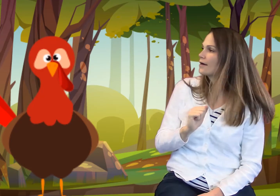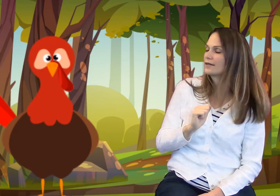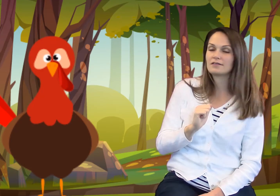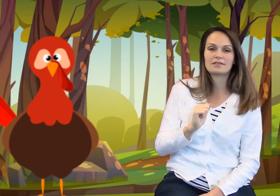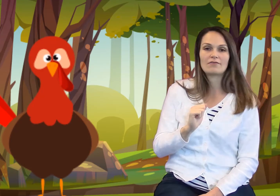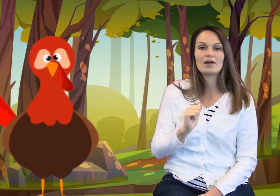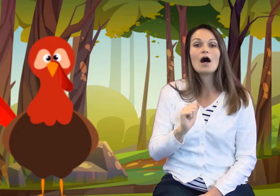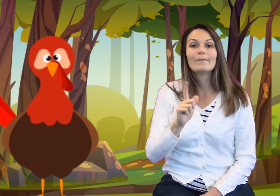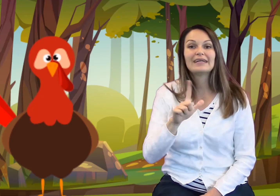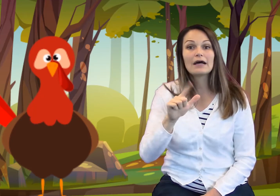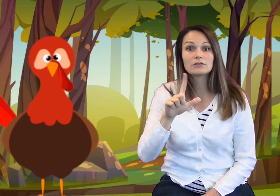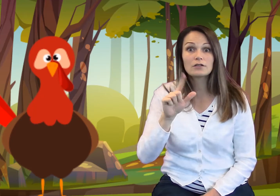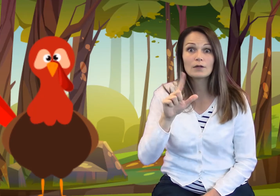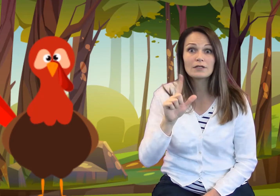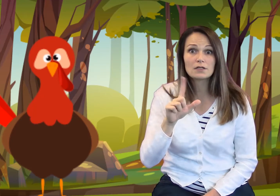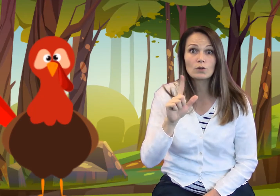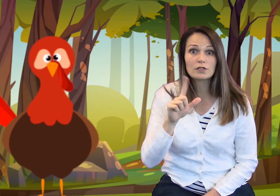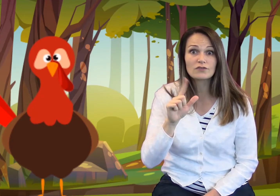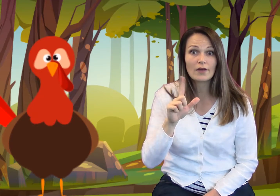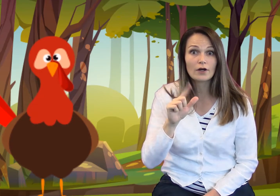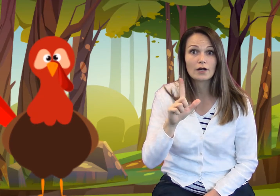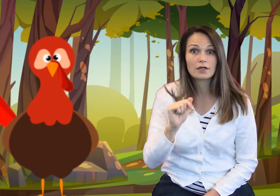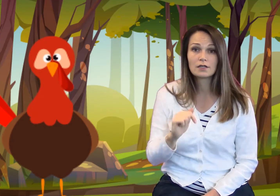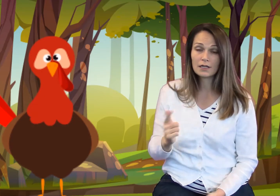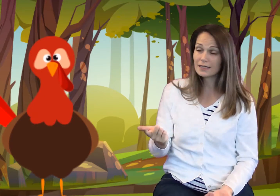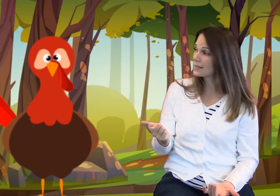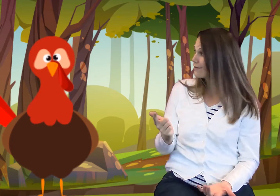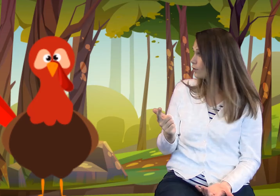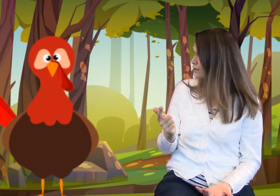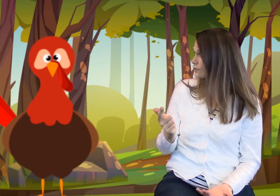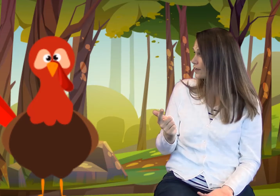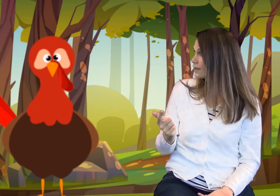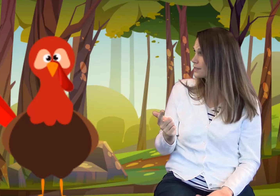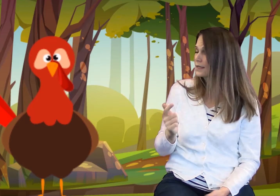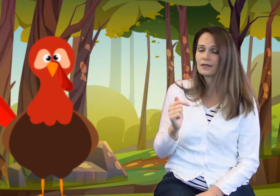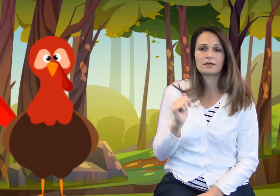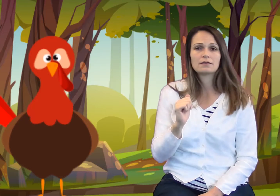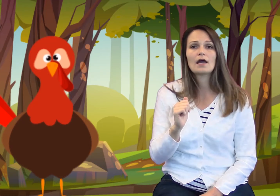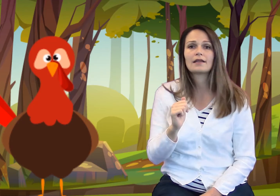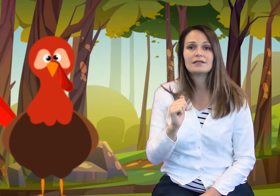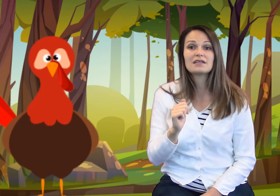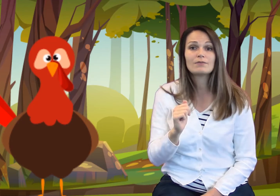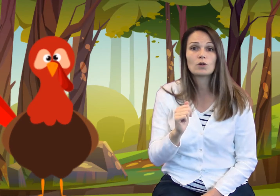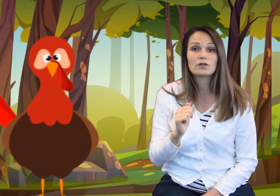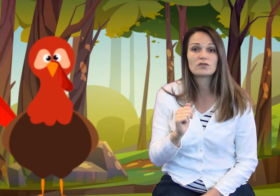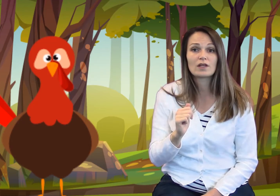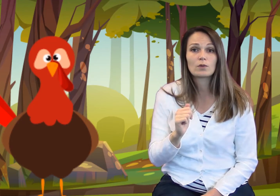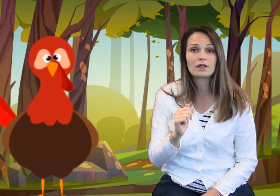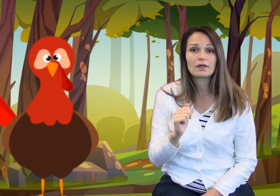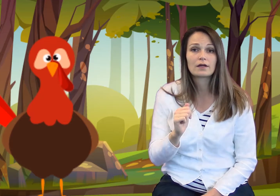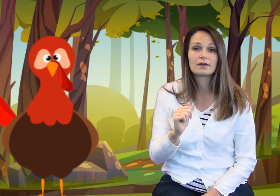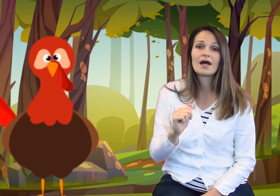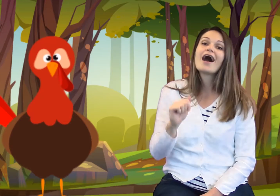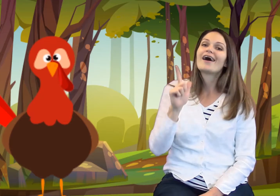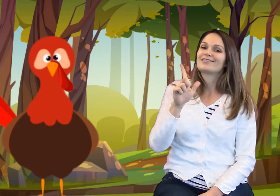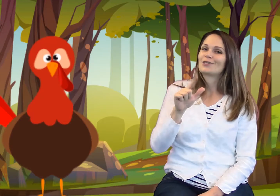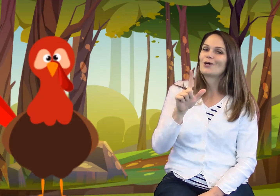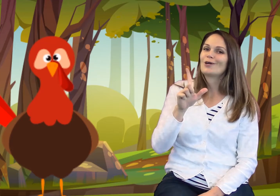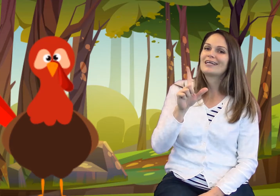All right. Good stuff. But now turkey wants an orange feather. He doesn't have an orange feather, does he? Okay. Let's give him an orange feather. What do you think? Turkey